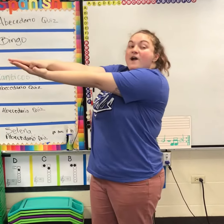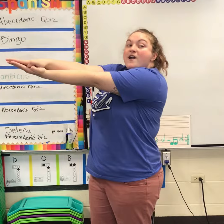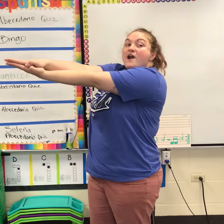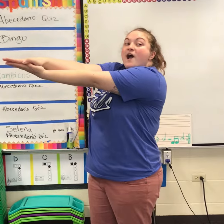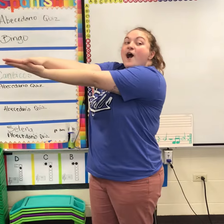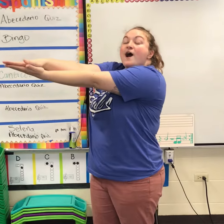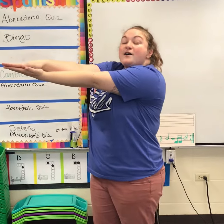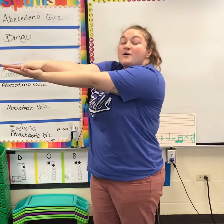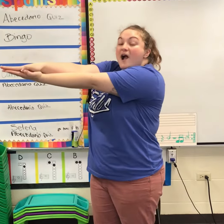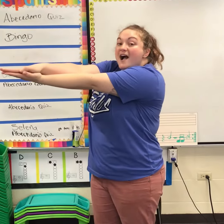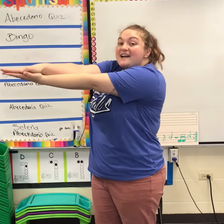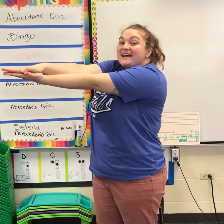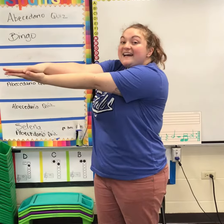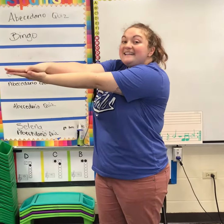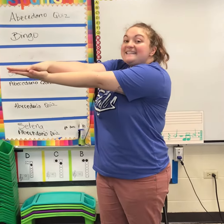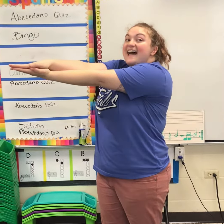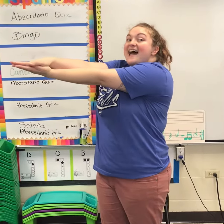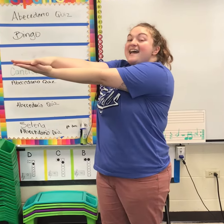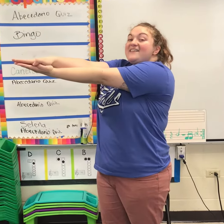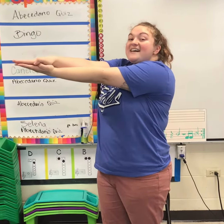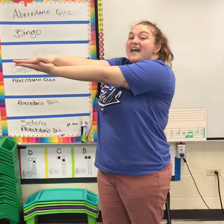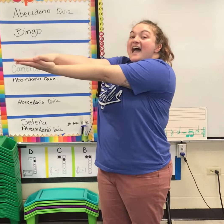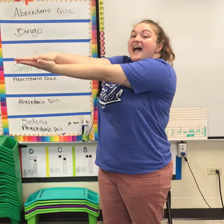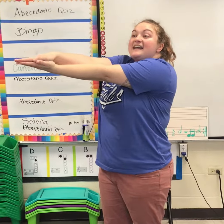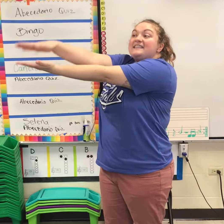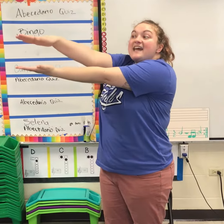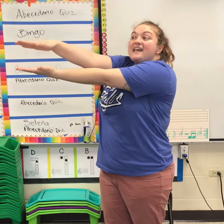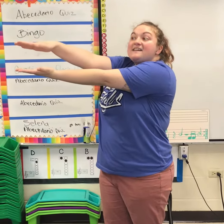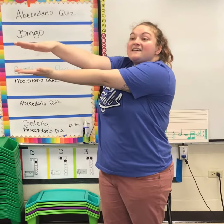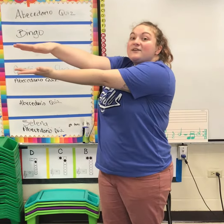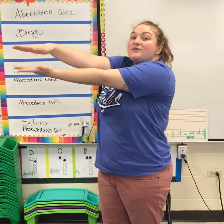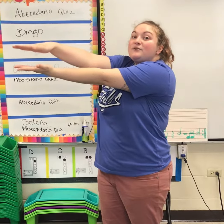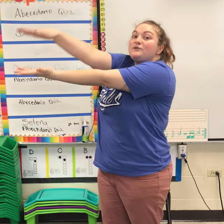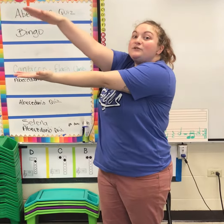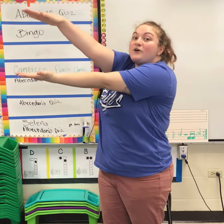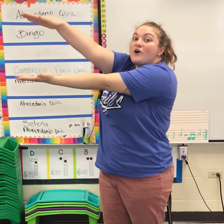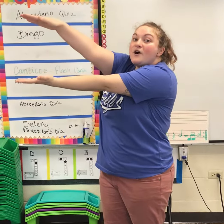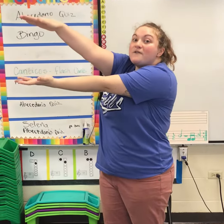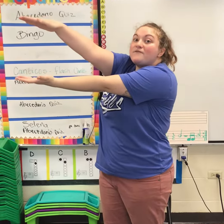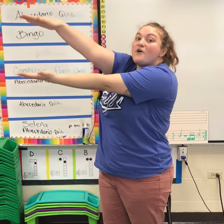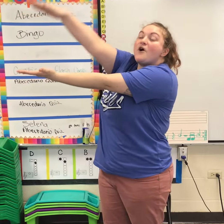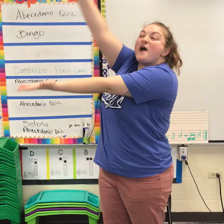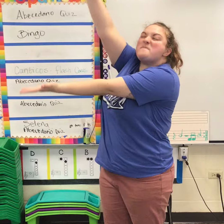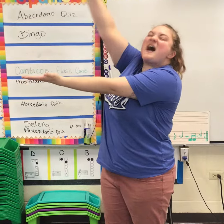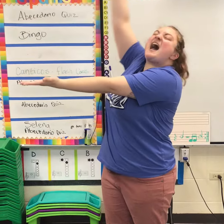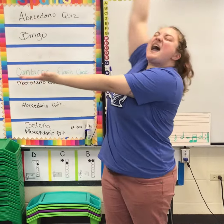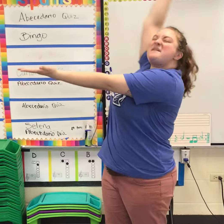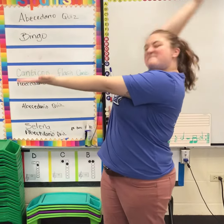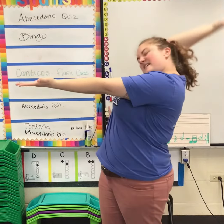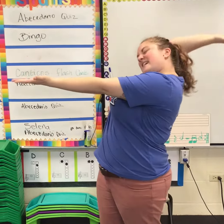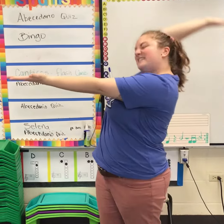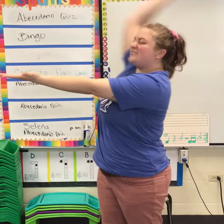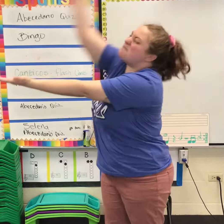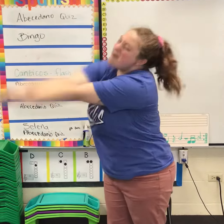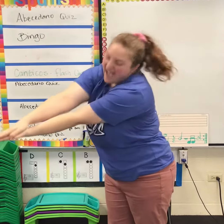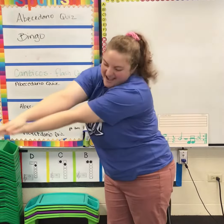a crocodile, I'd thank you Lord for my big smile.